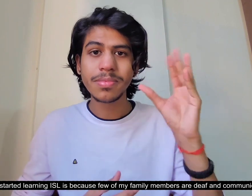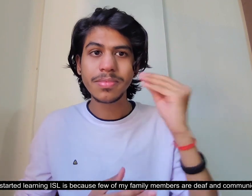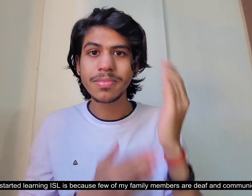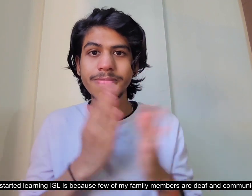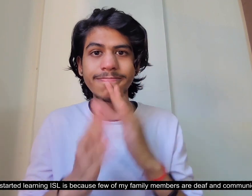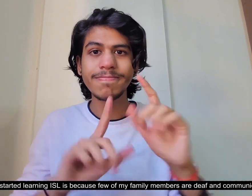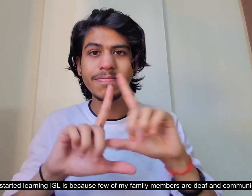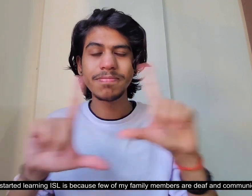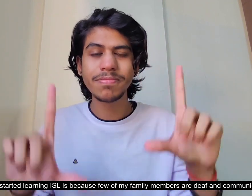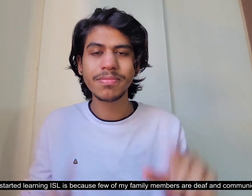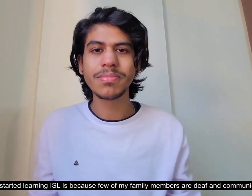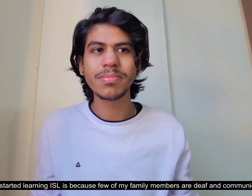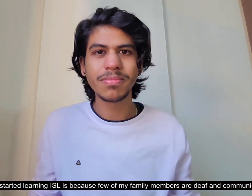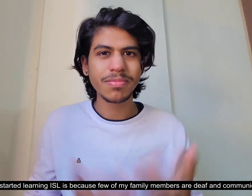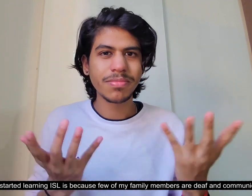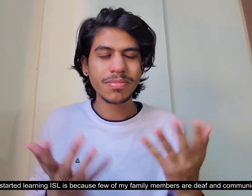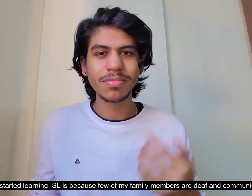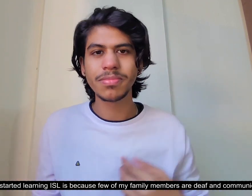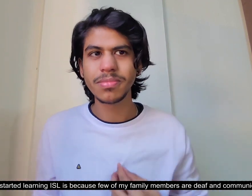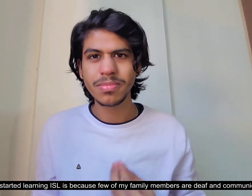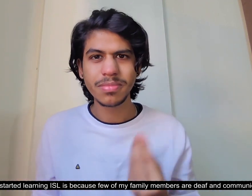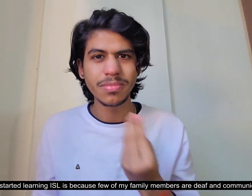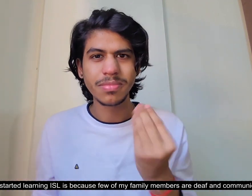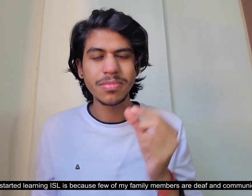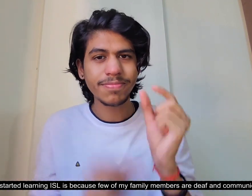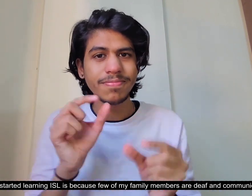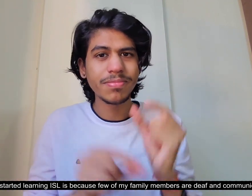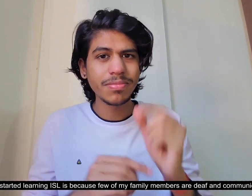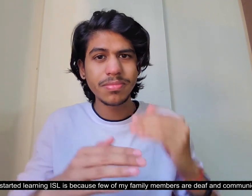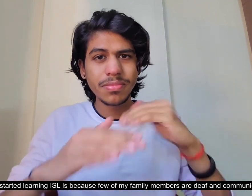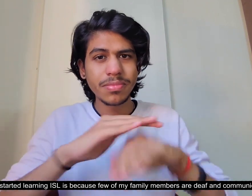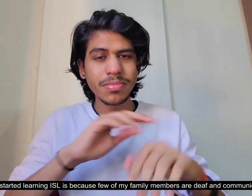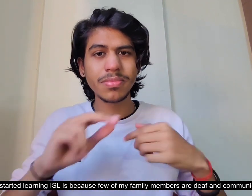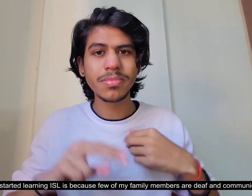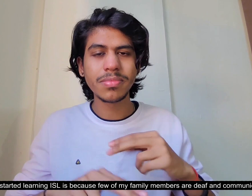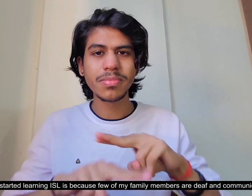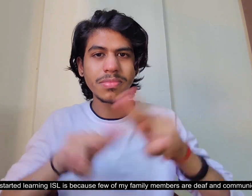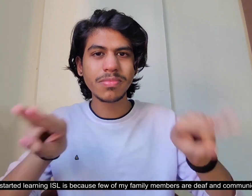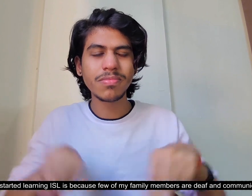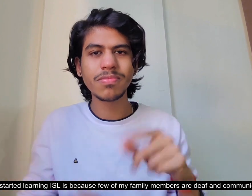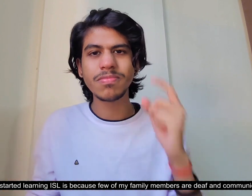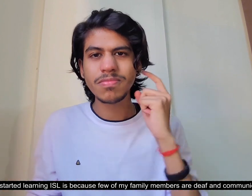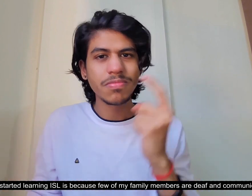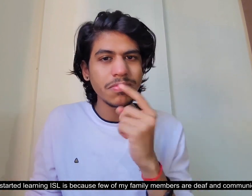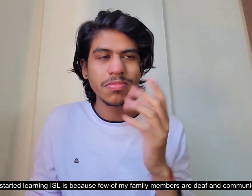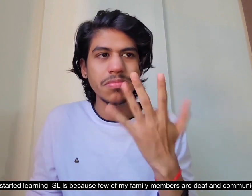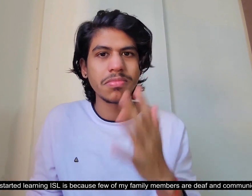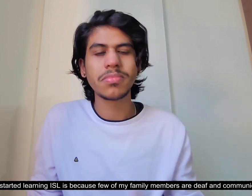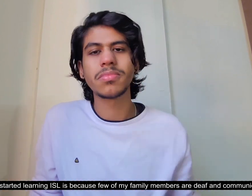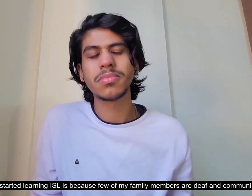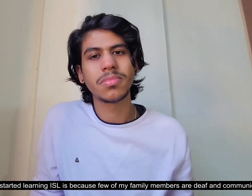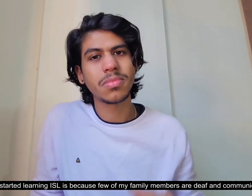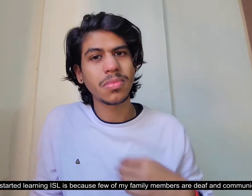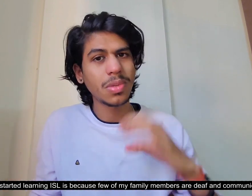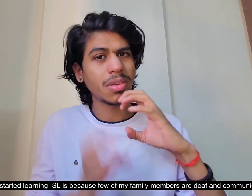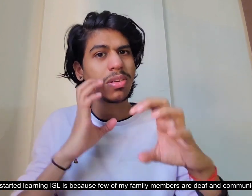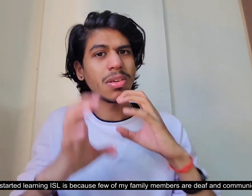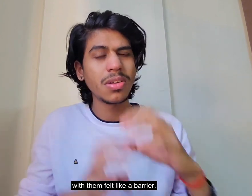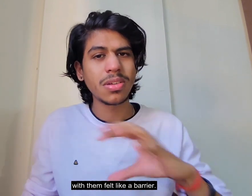ISL is because few of my family members are deaf, and communicating with